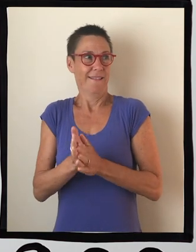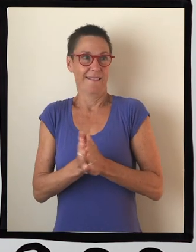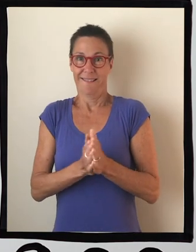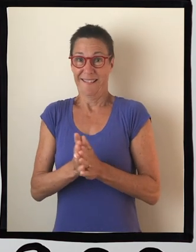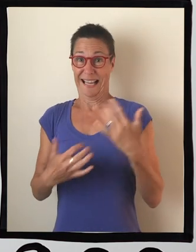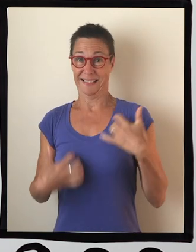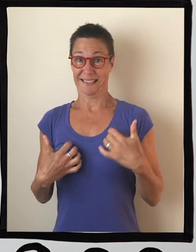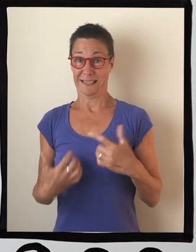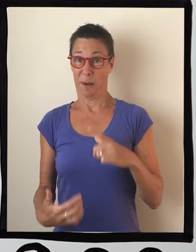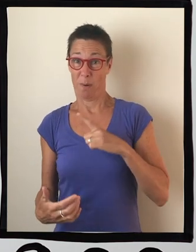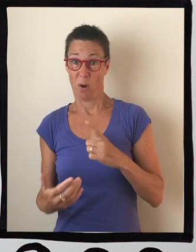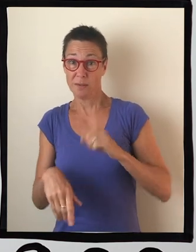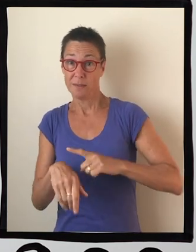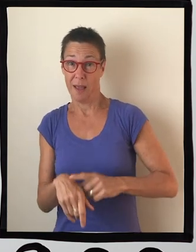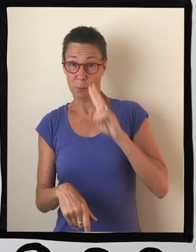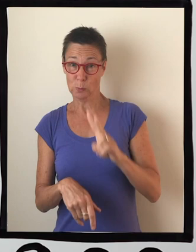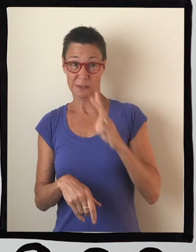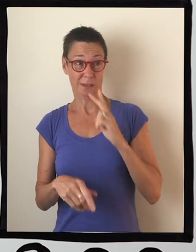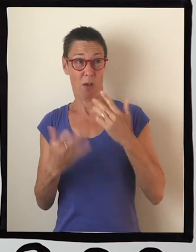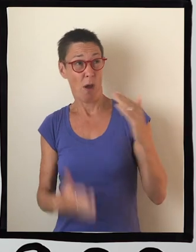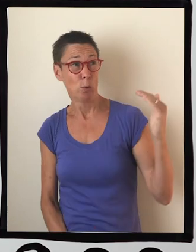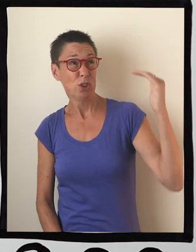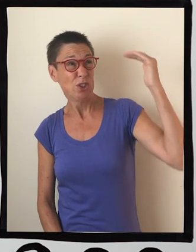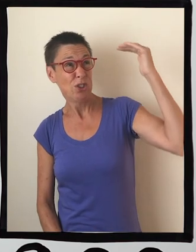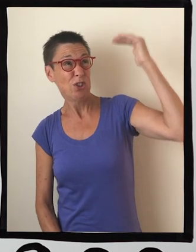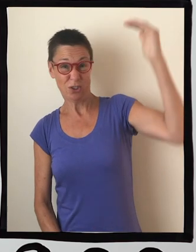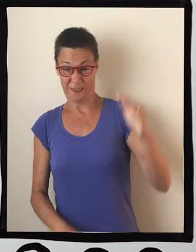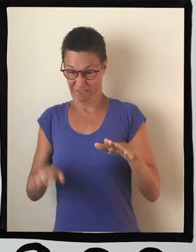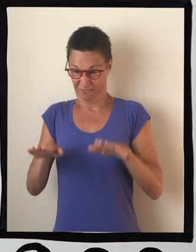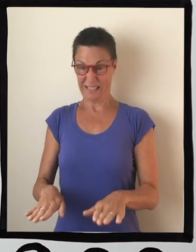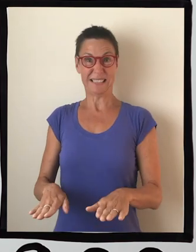because it's time for the reveal of our amazing giant's feet. Do you more,